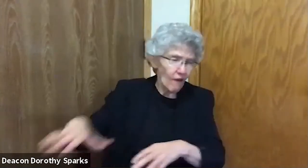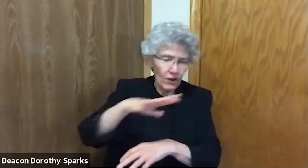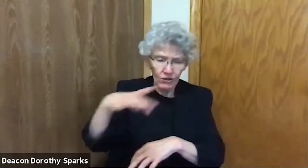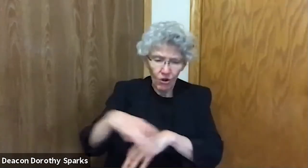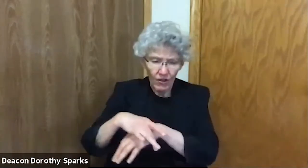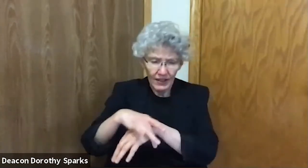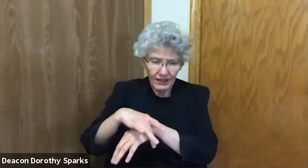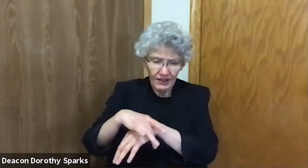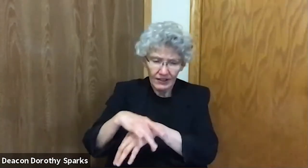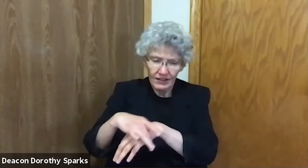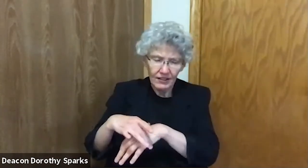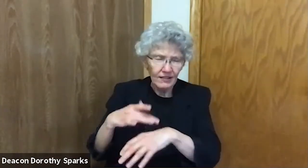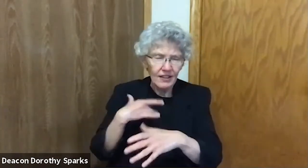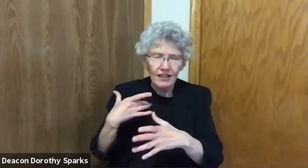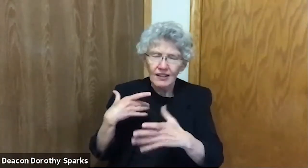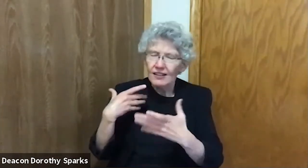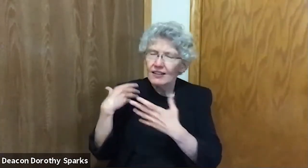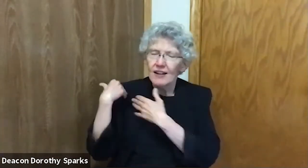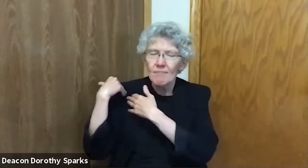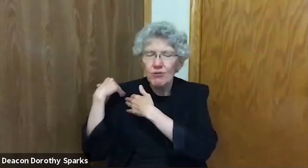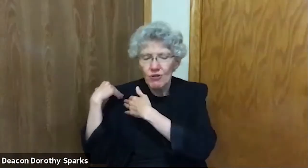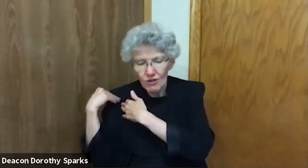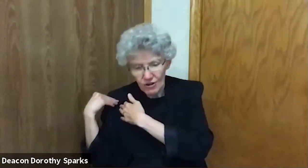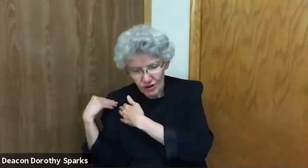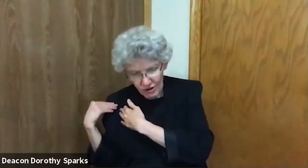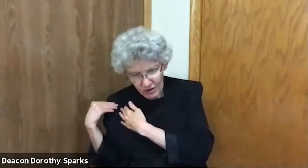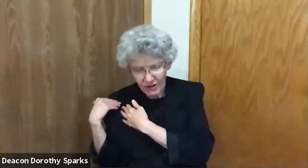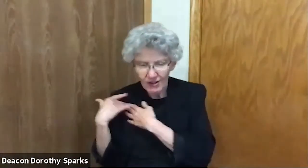for the earth groaning under our weight